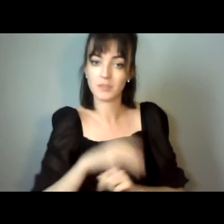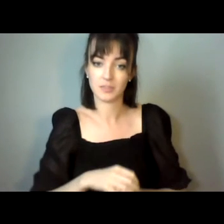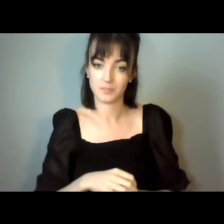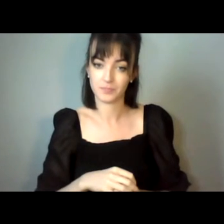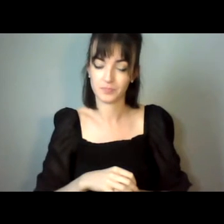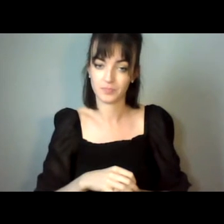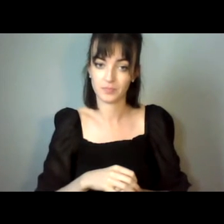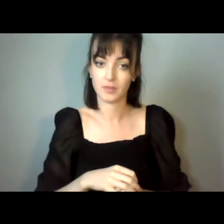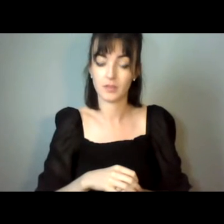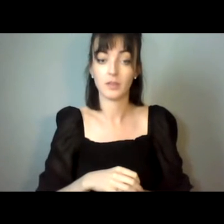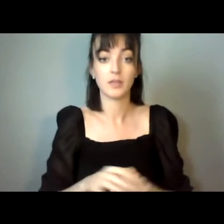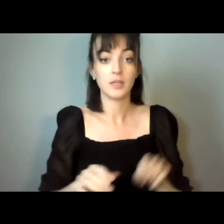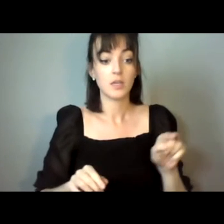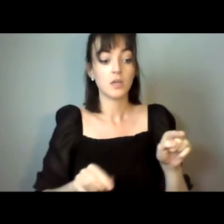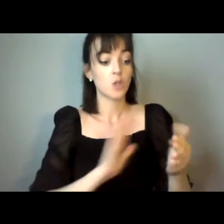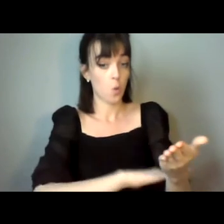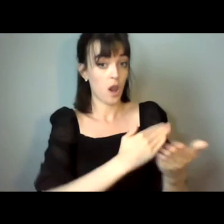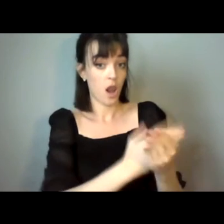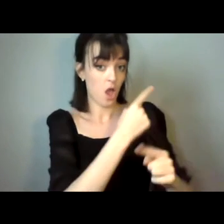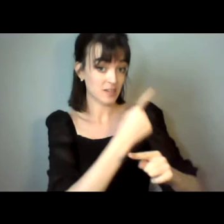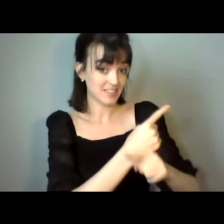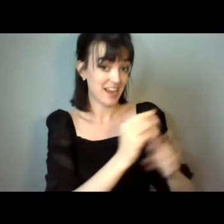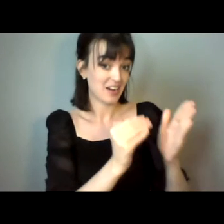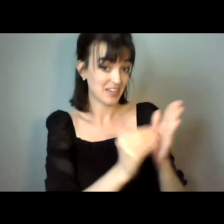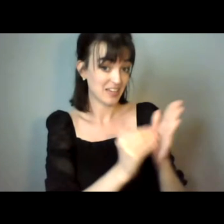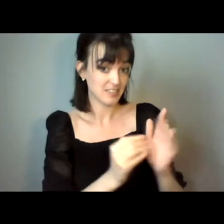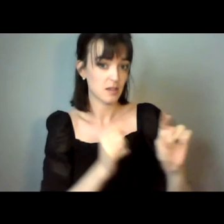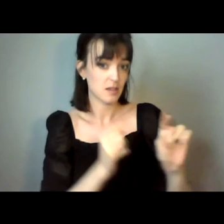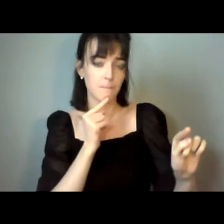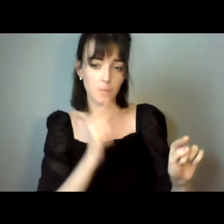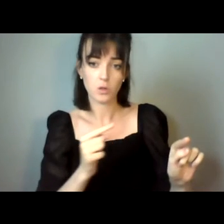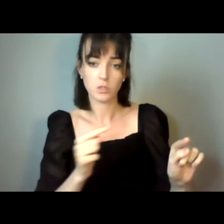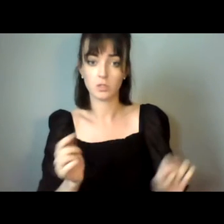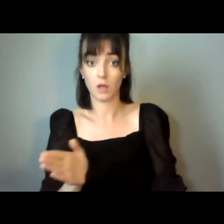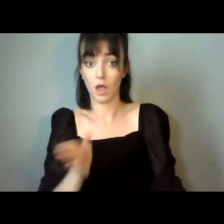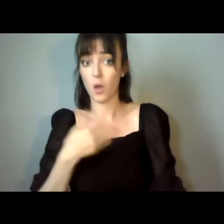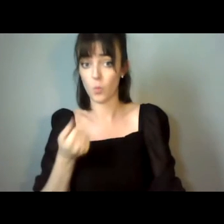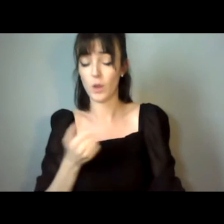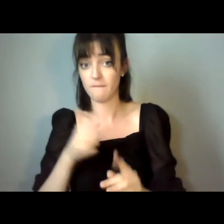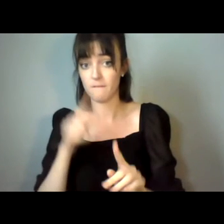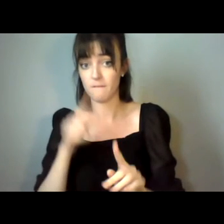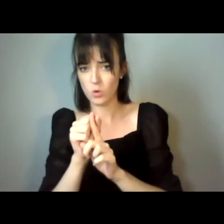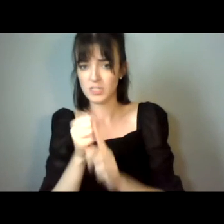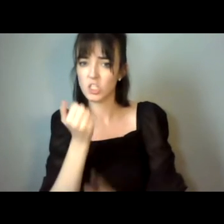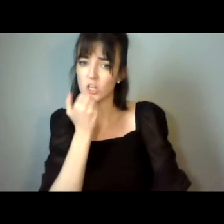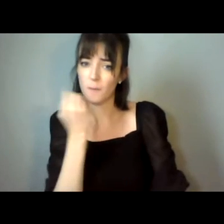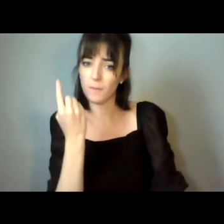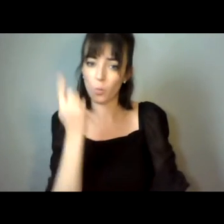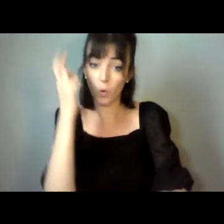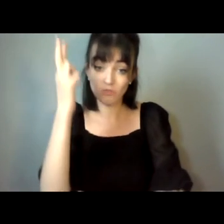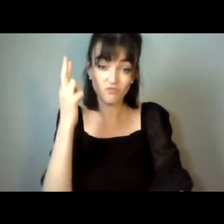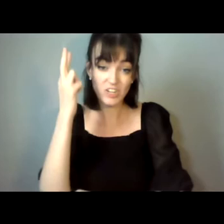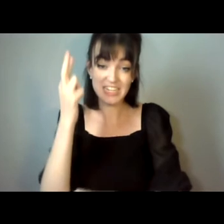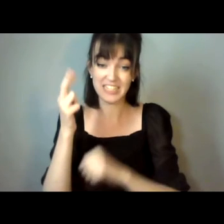despite laws, we find that the number one referral source for guardianship, when people are asked, what was your first